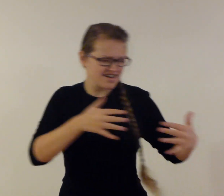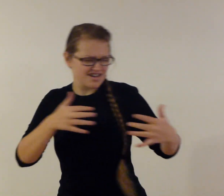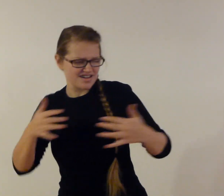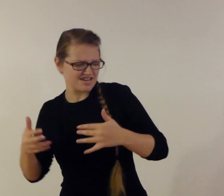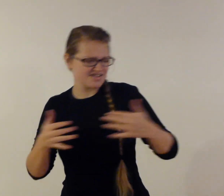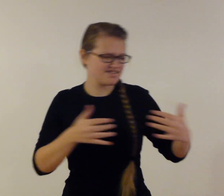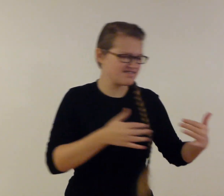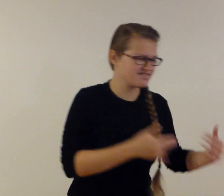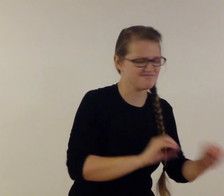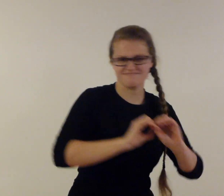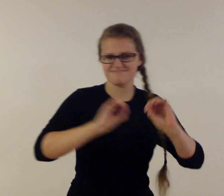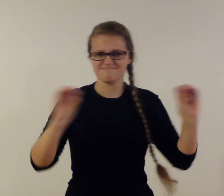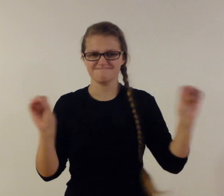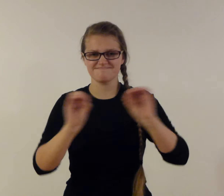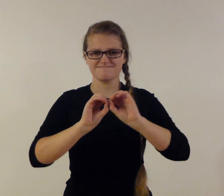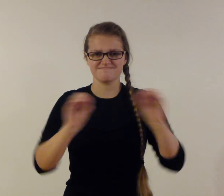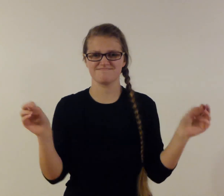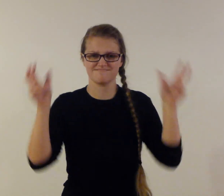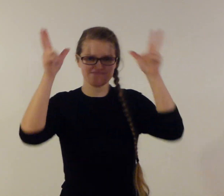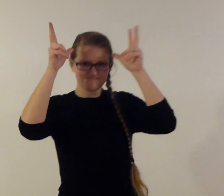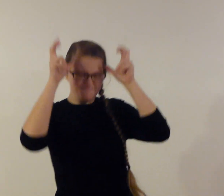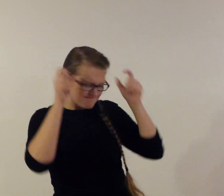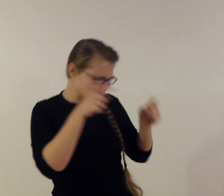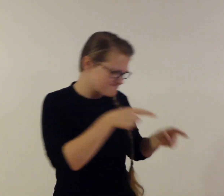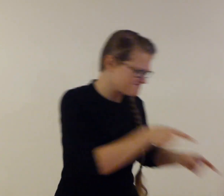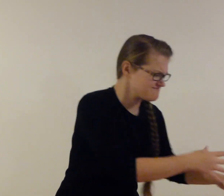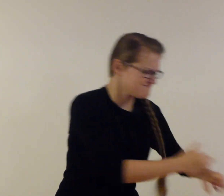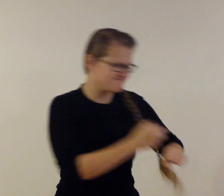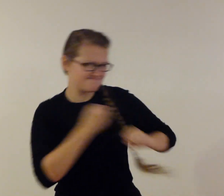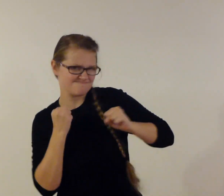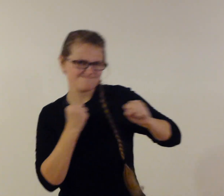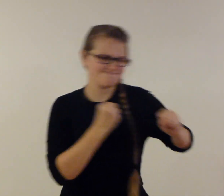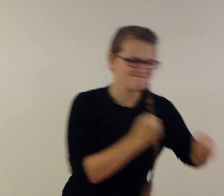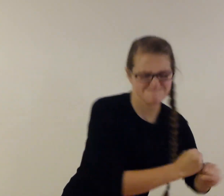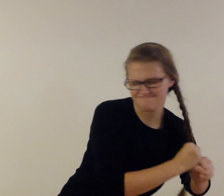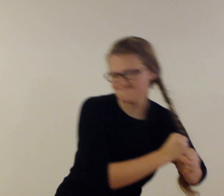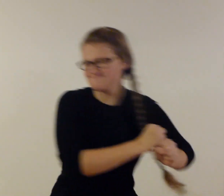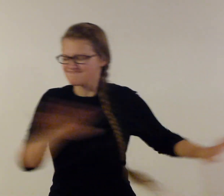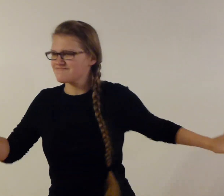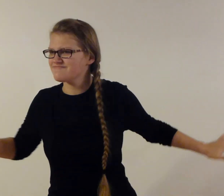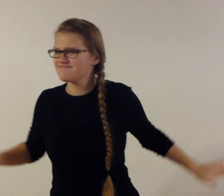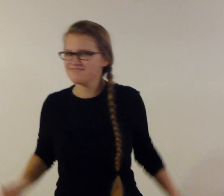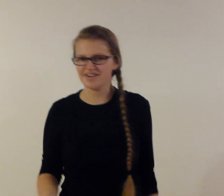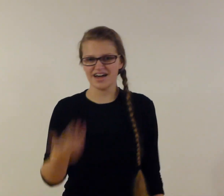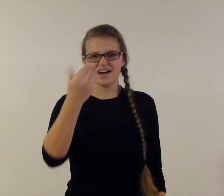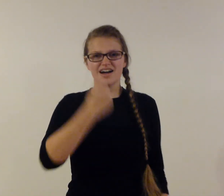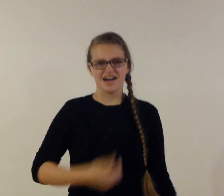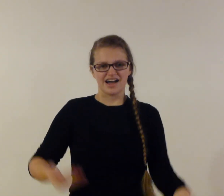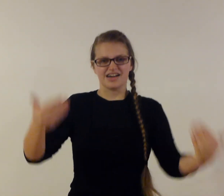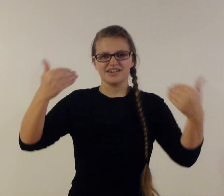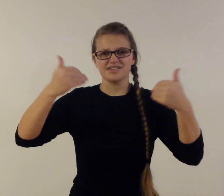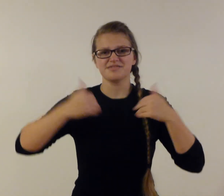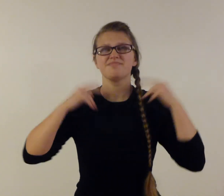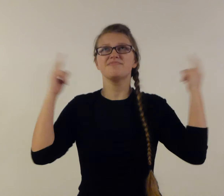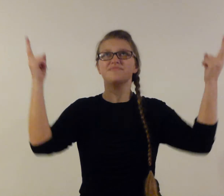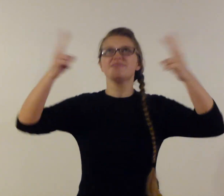any other I've got a voice, and who could ever stop us? Yeah, if I got this man, is